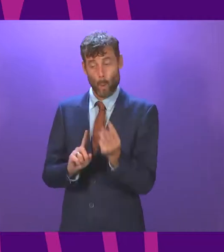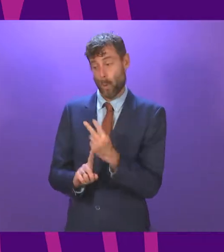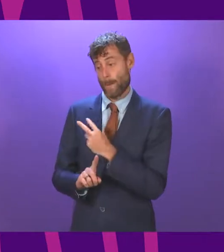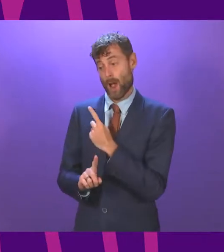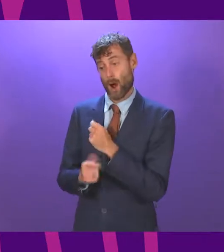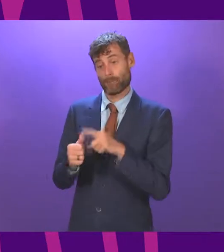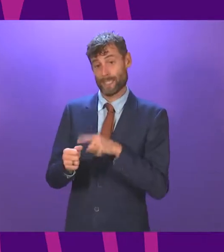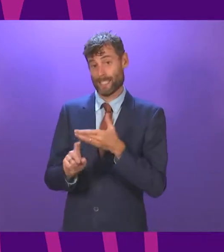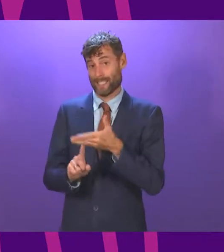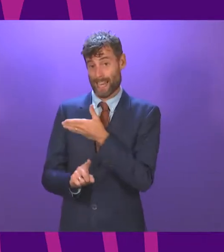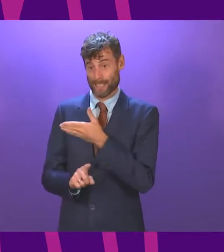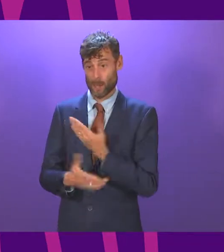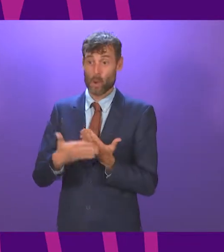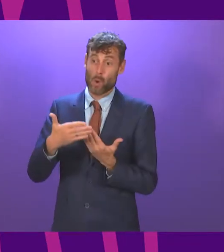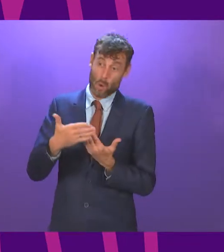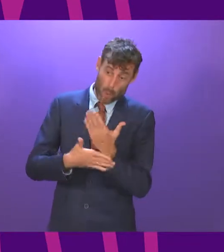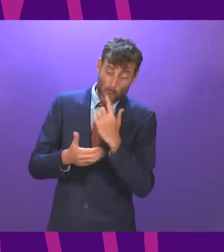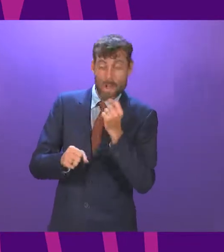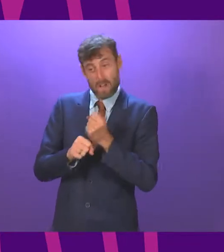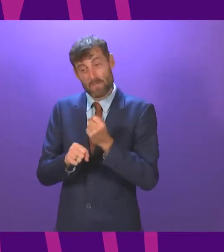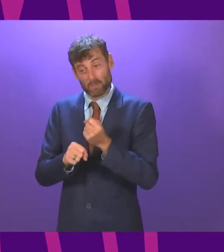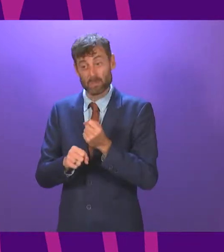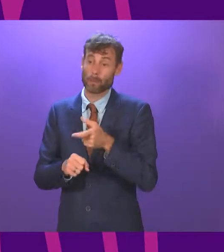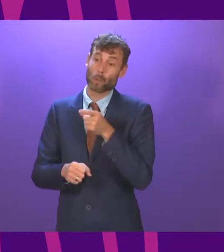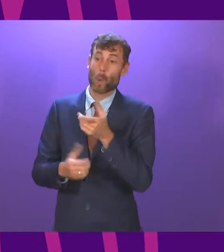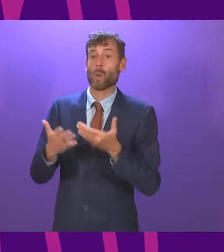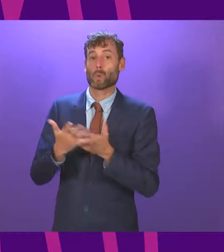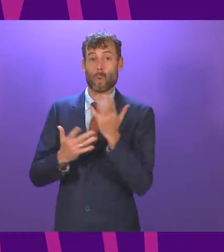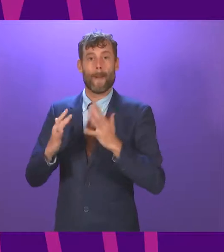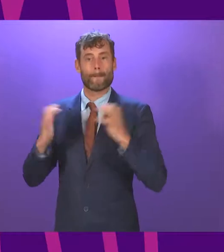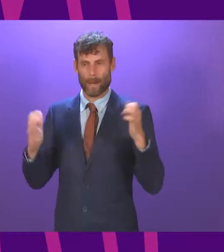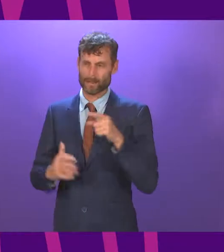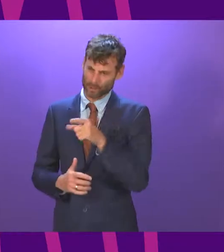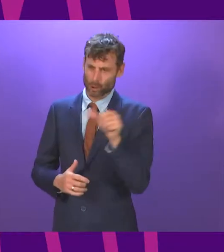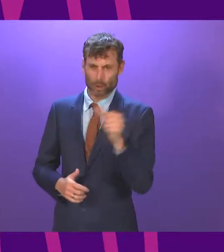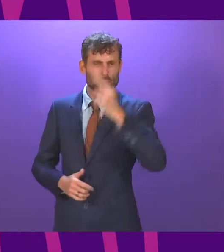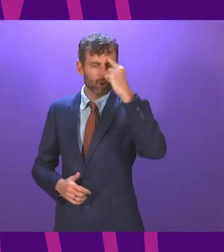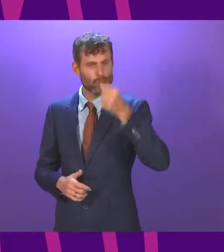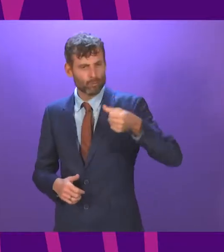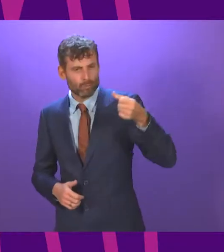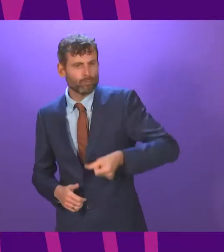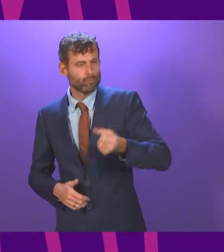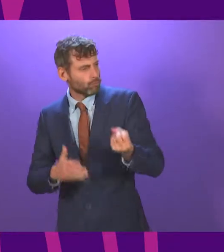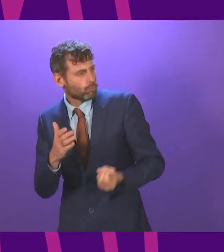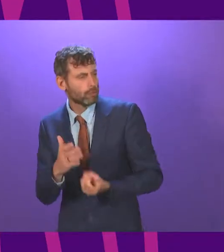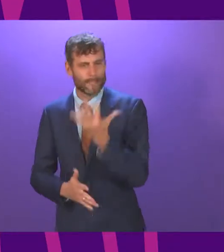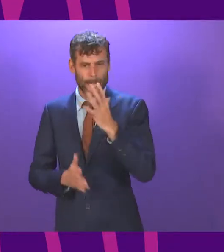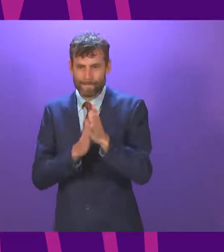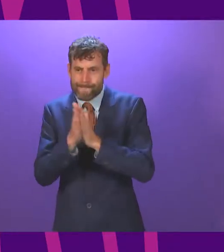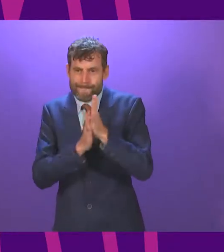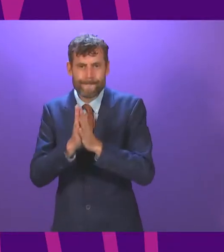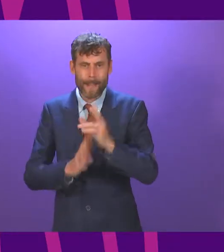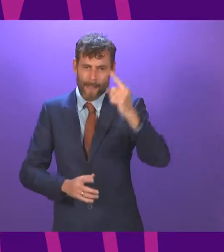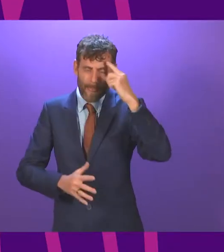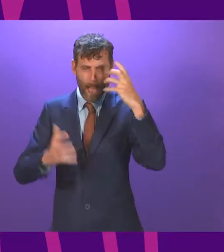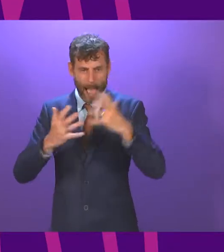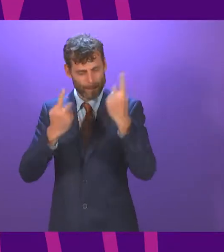session, if not a new government, is an opportunity to hit the political reset button, an opportunity to do things differently, to